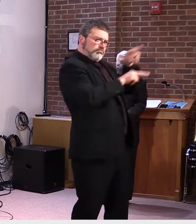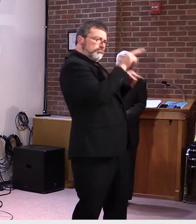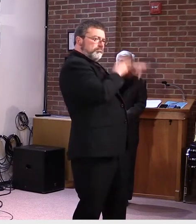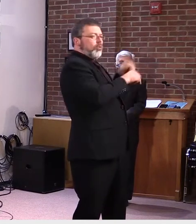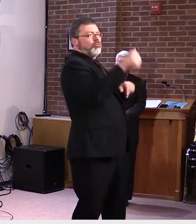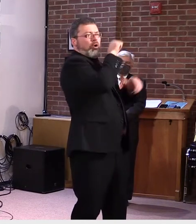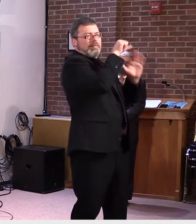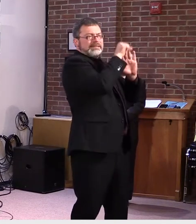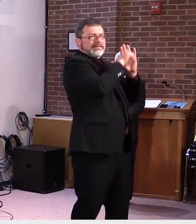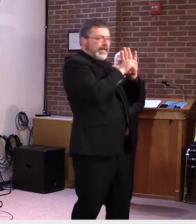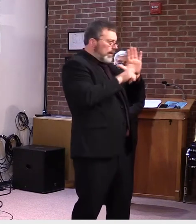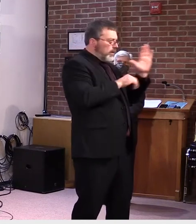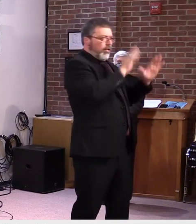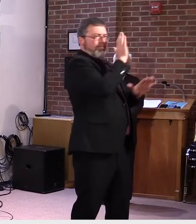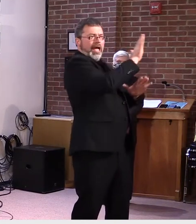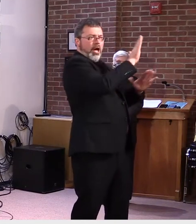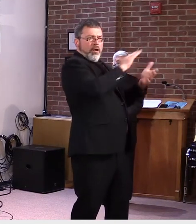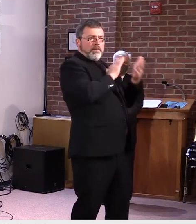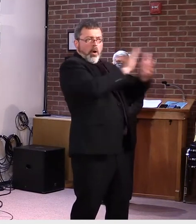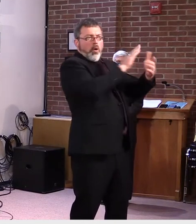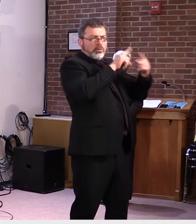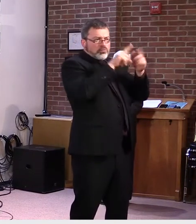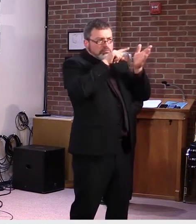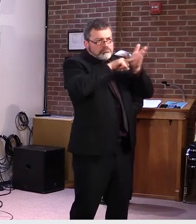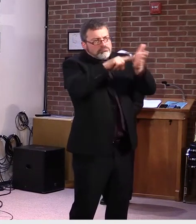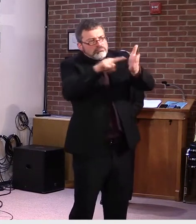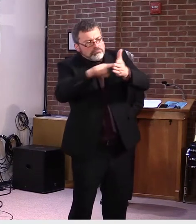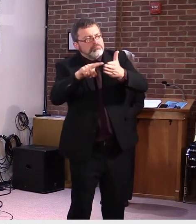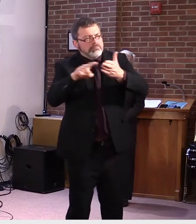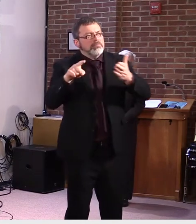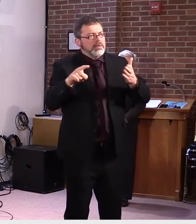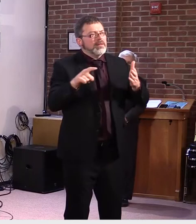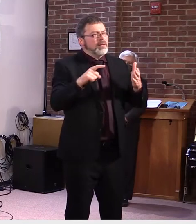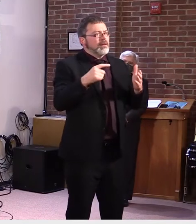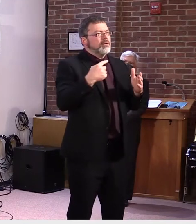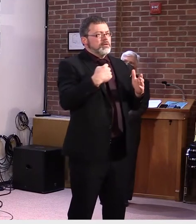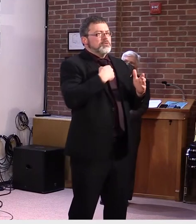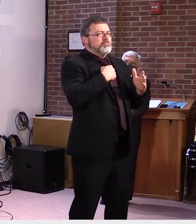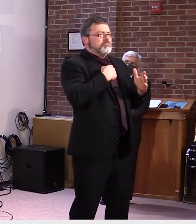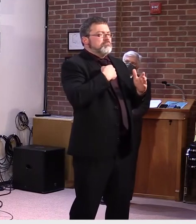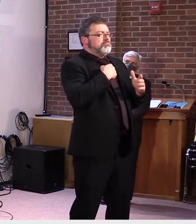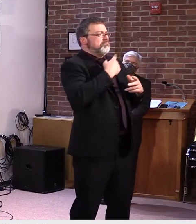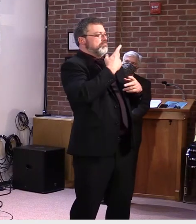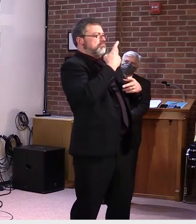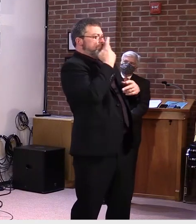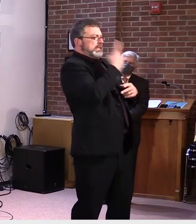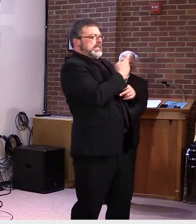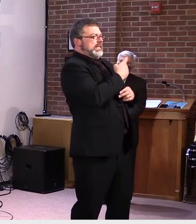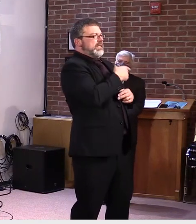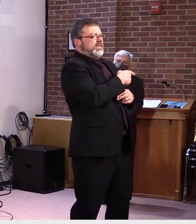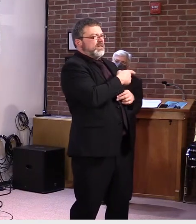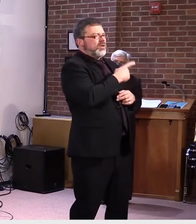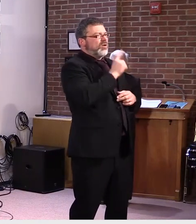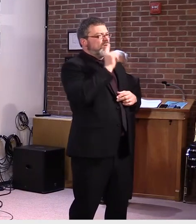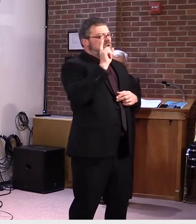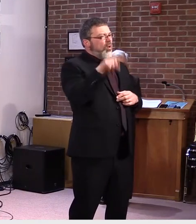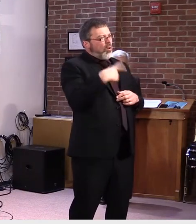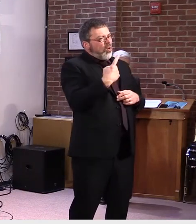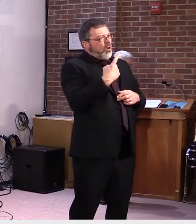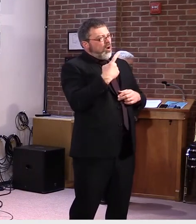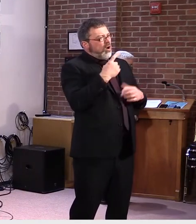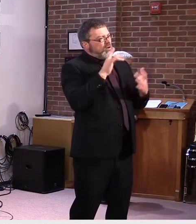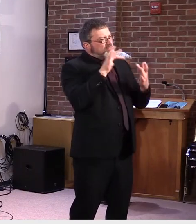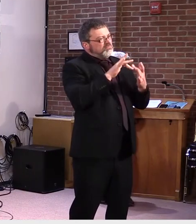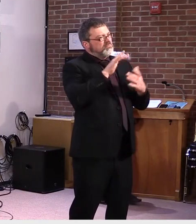you find that at many times they're only able to contact 20 to 35 percent of the, uh,